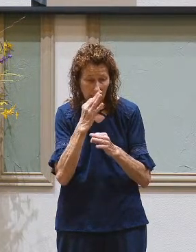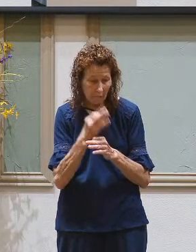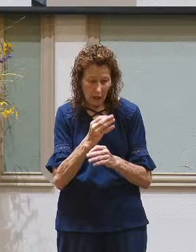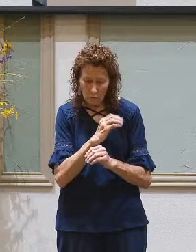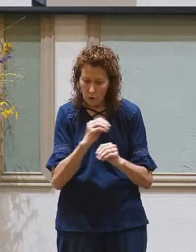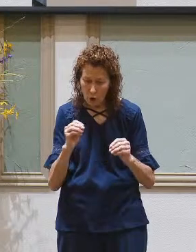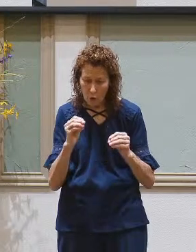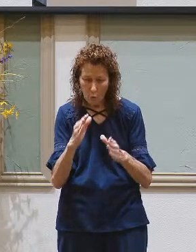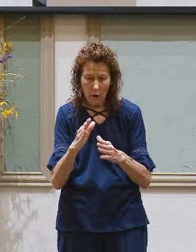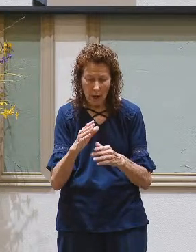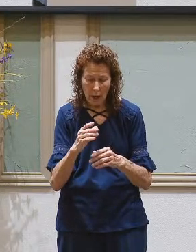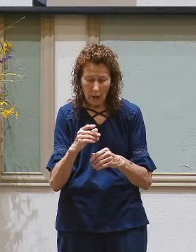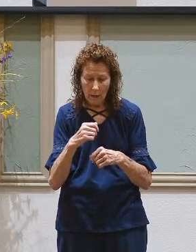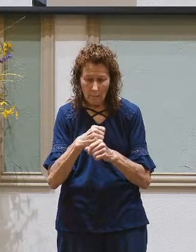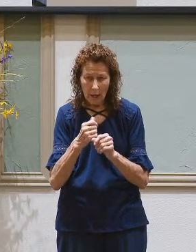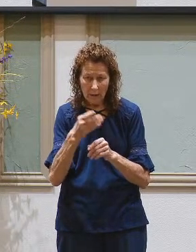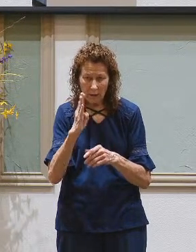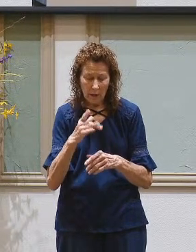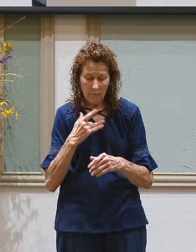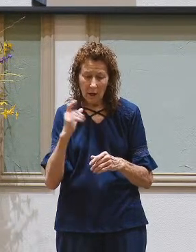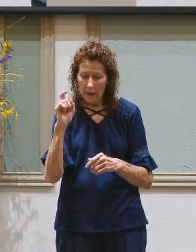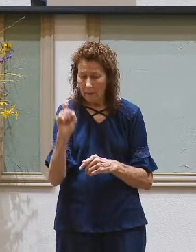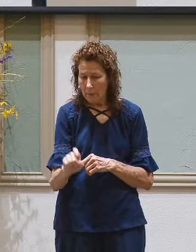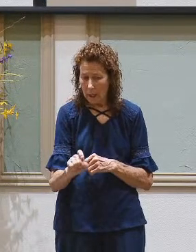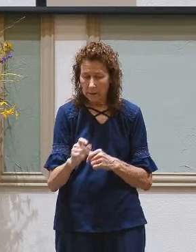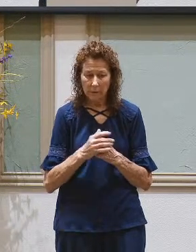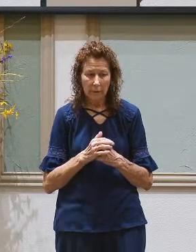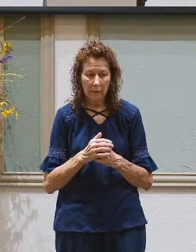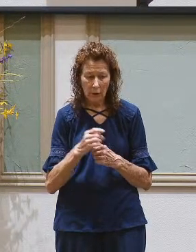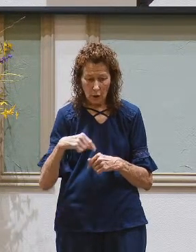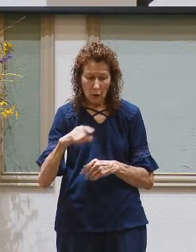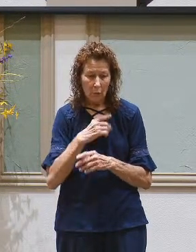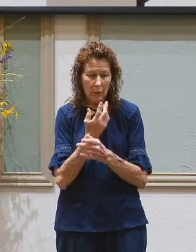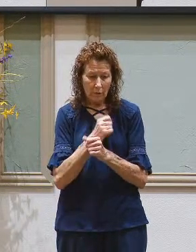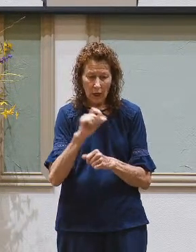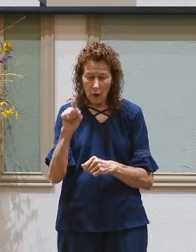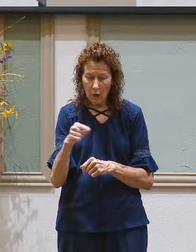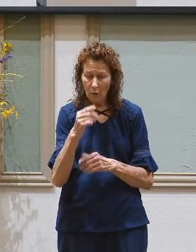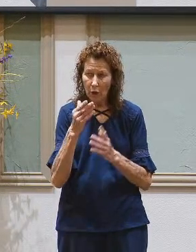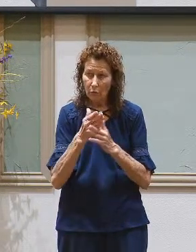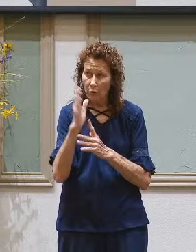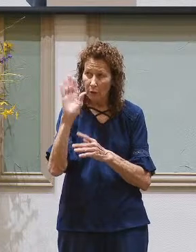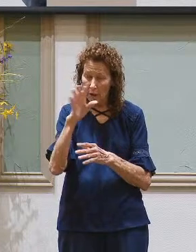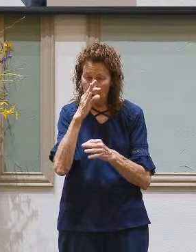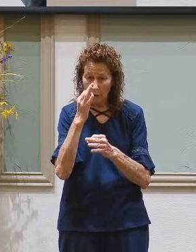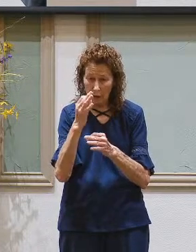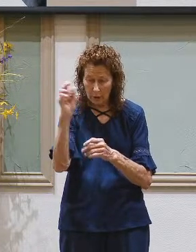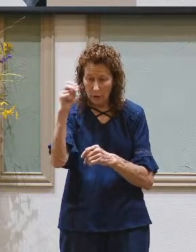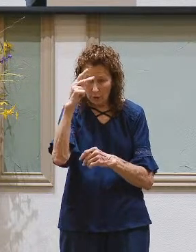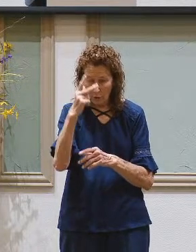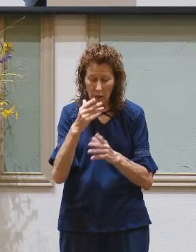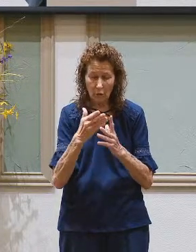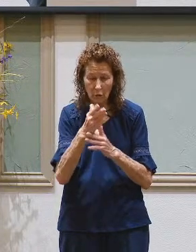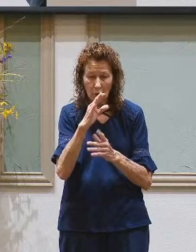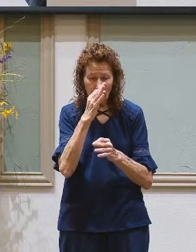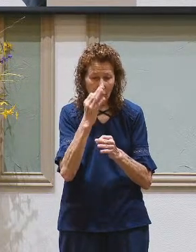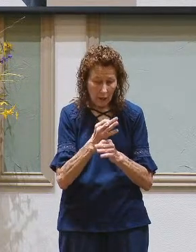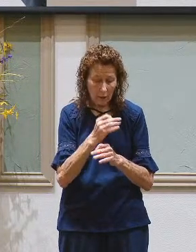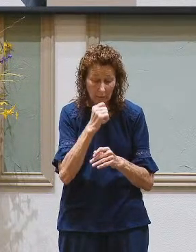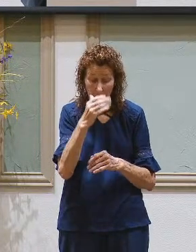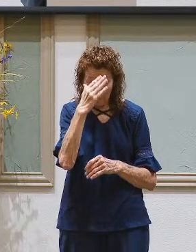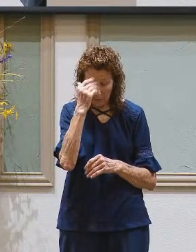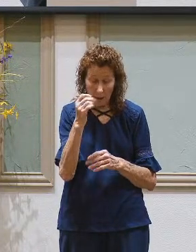no way obligates God we are saved only by his grace through faith not because